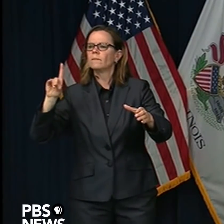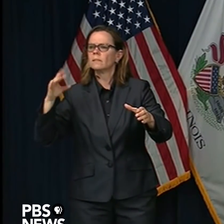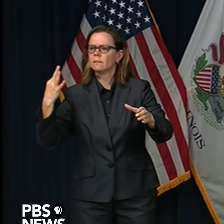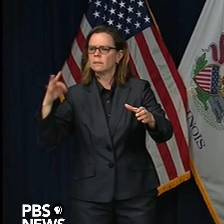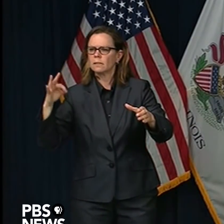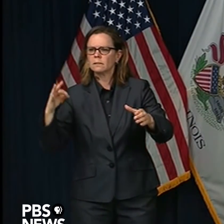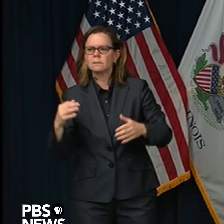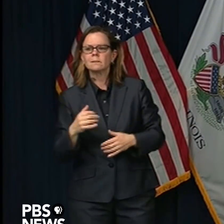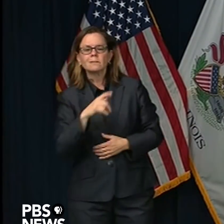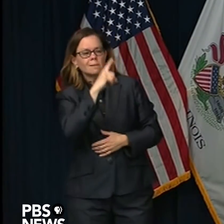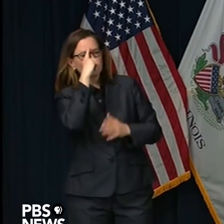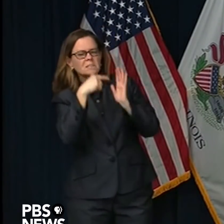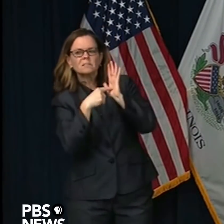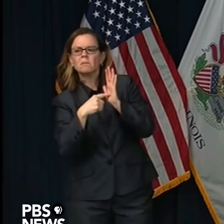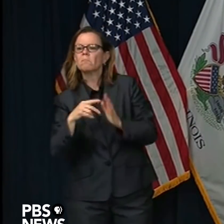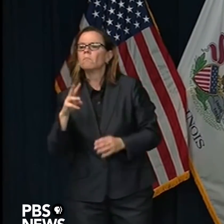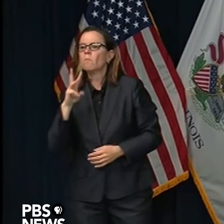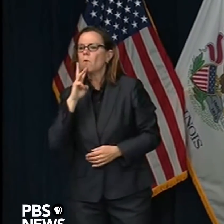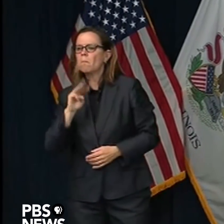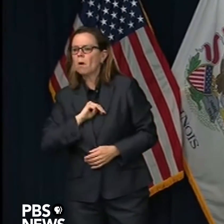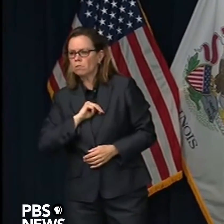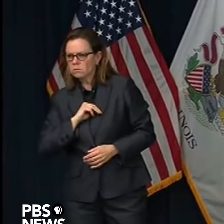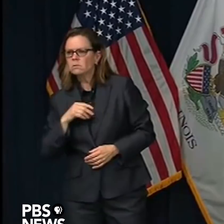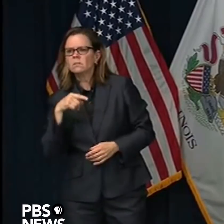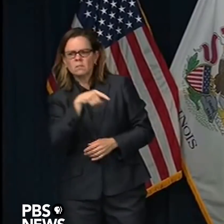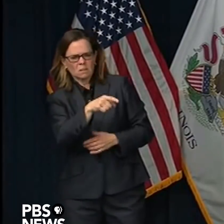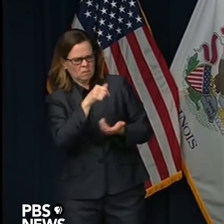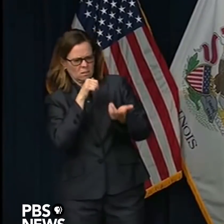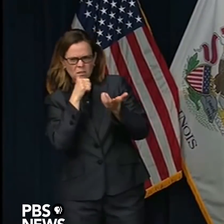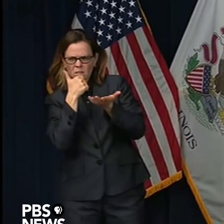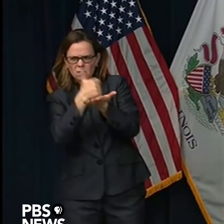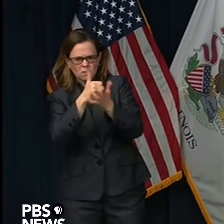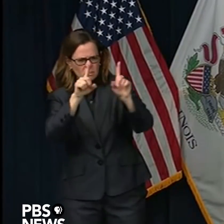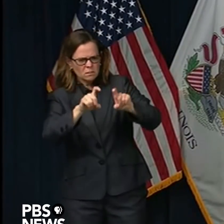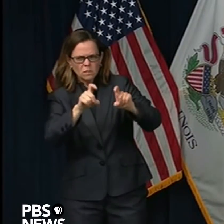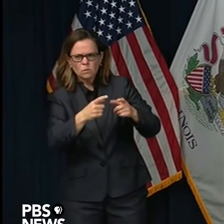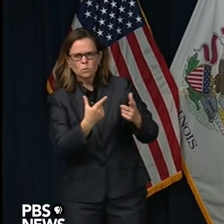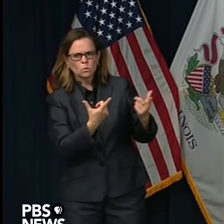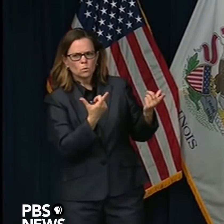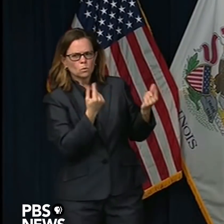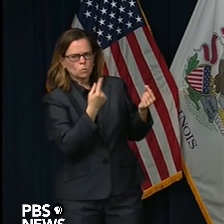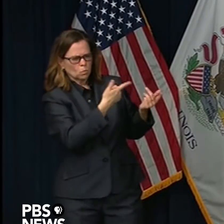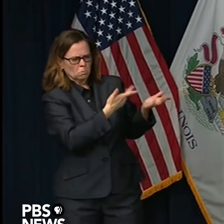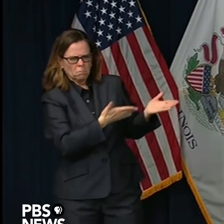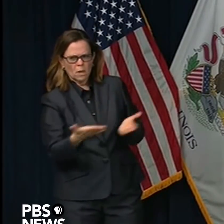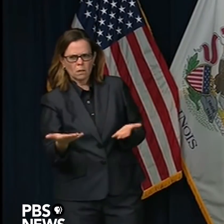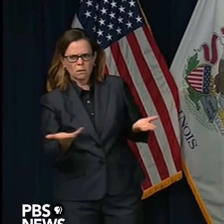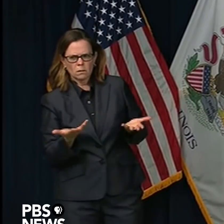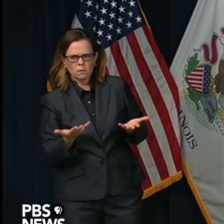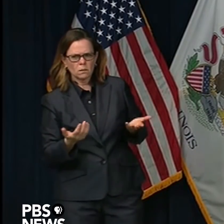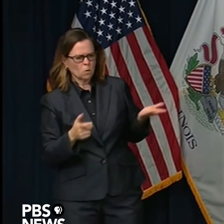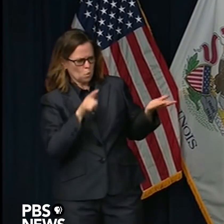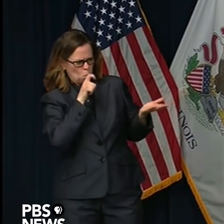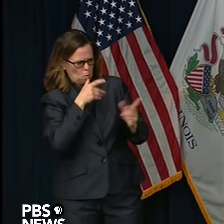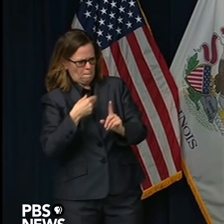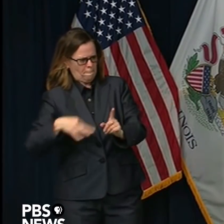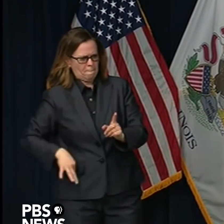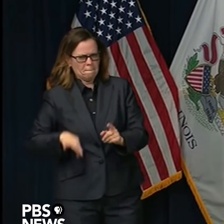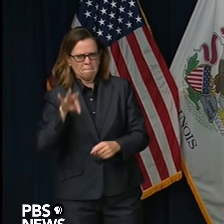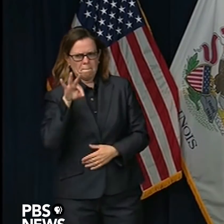If so, who will pay for the testing? Yep. So just to back up a second, HHS, the federal government,